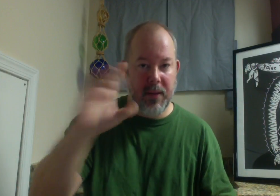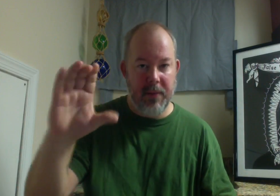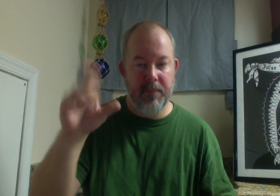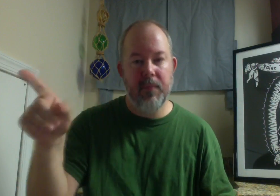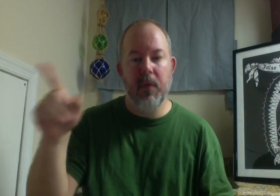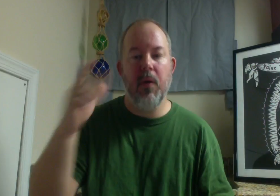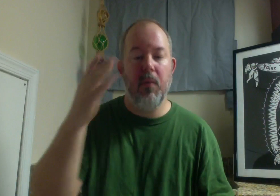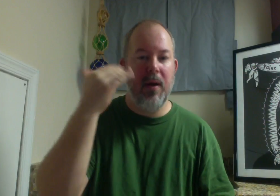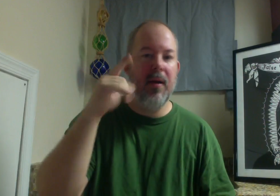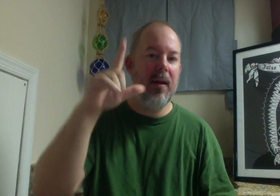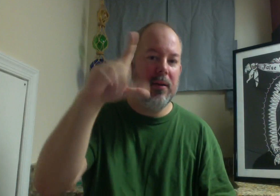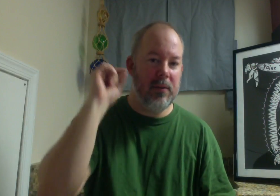Here's